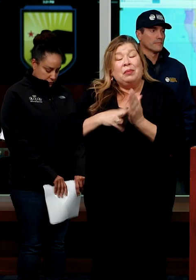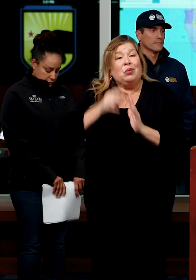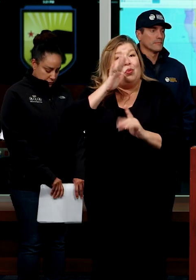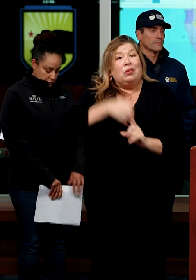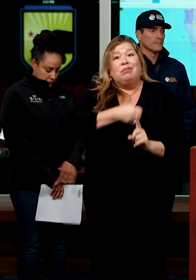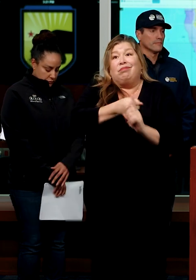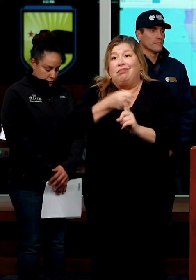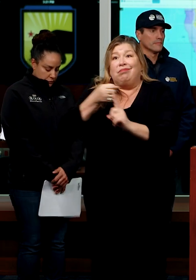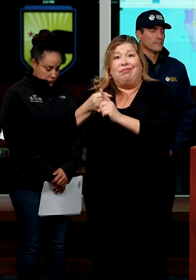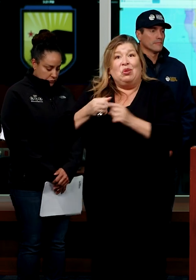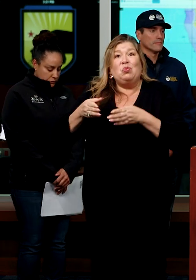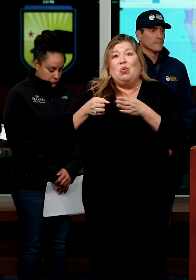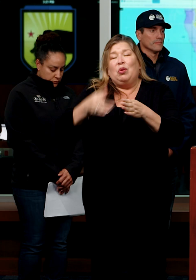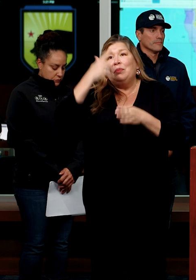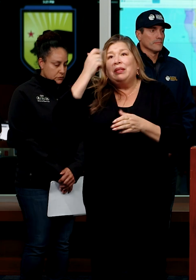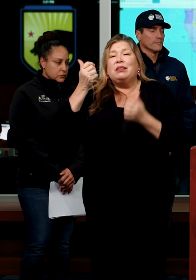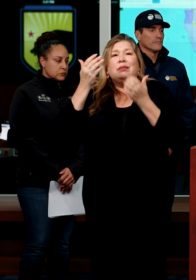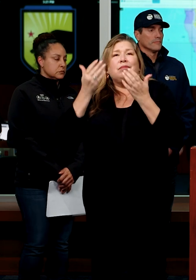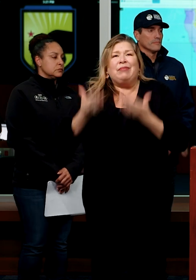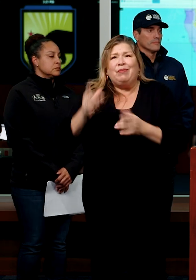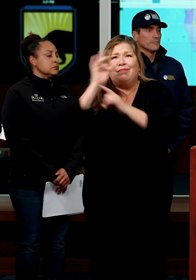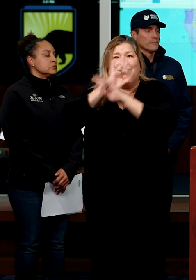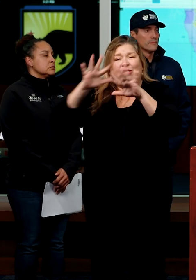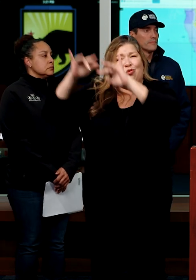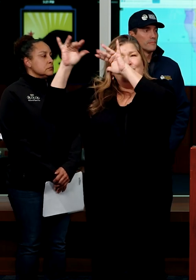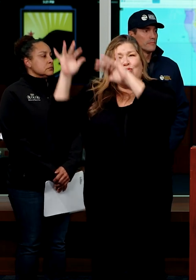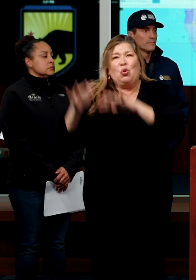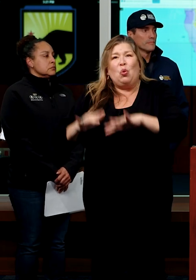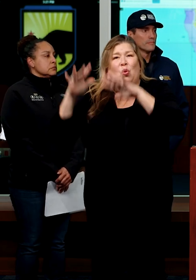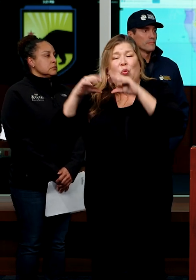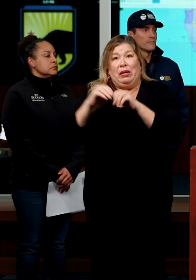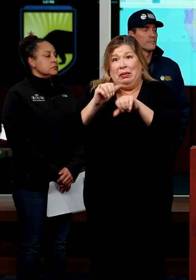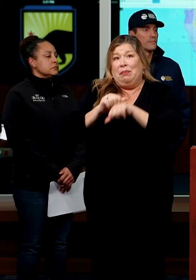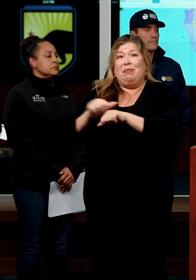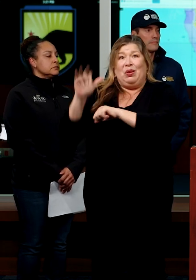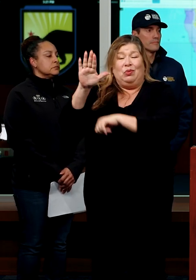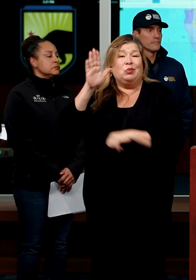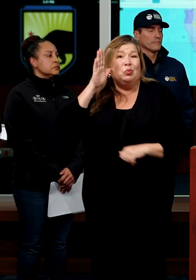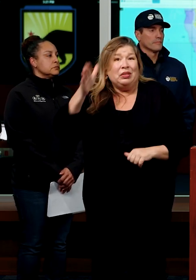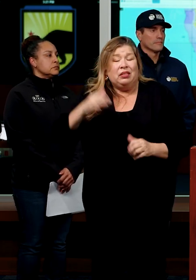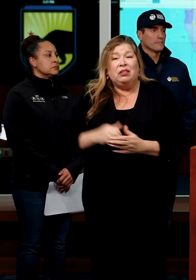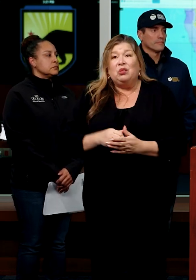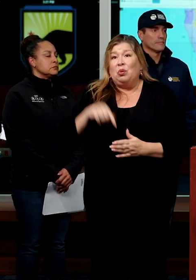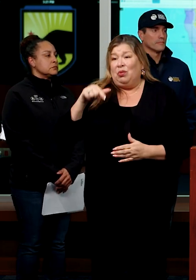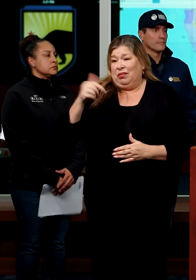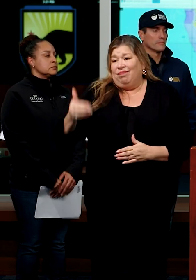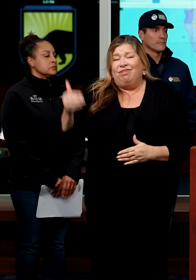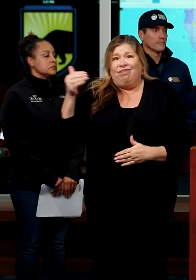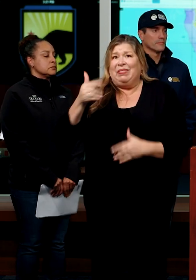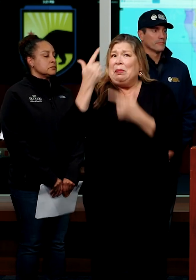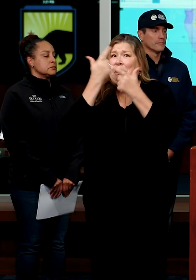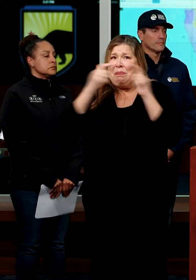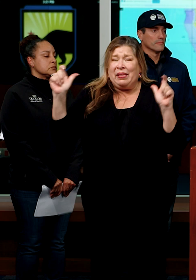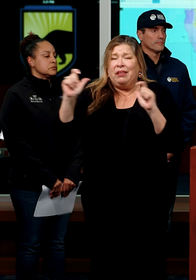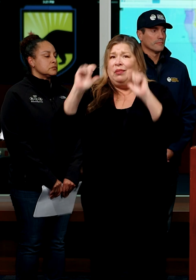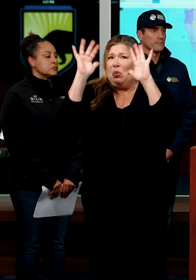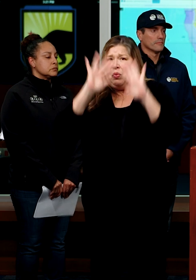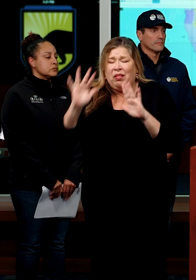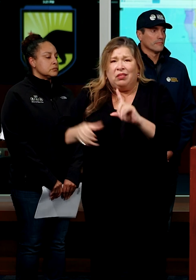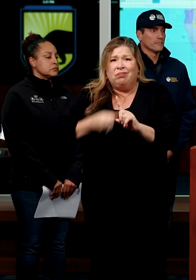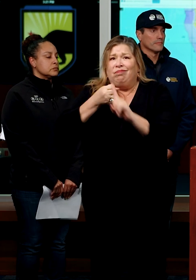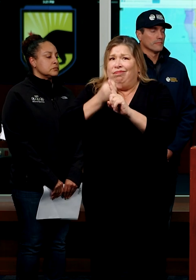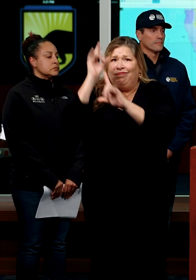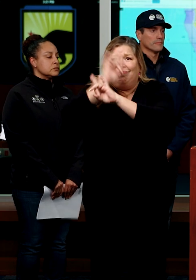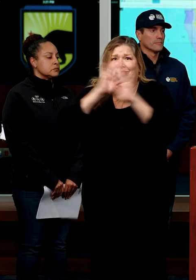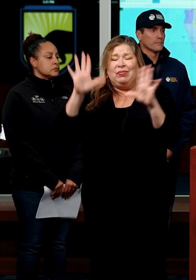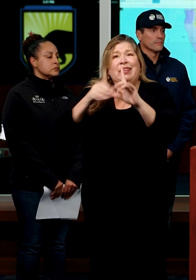heavy snow accumulating in the mountains. So this is a very big storm, very widespread impacts across much